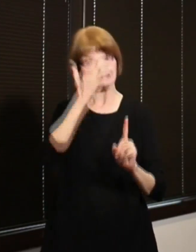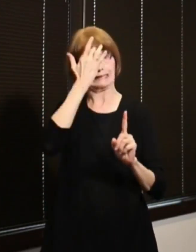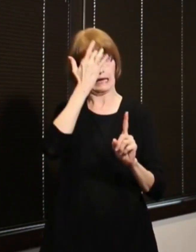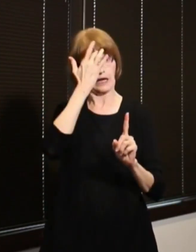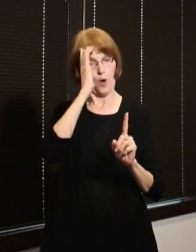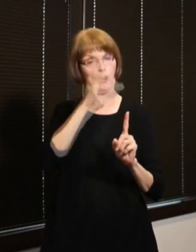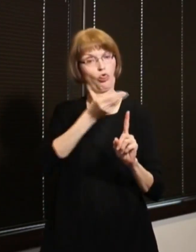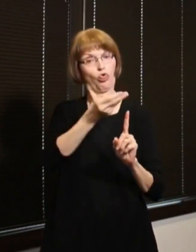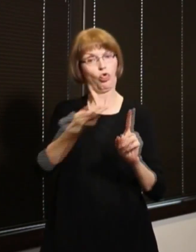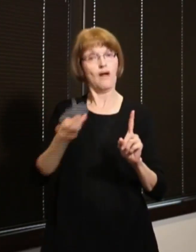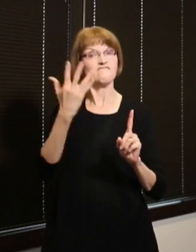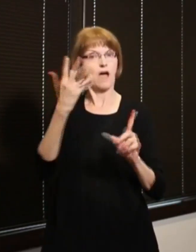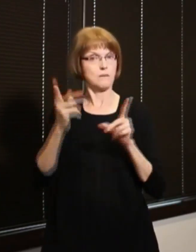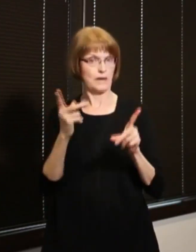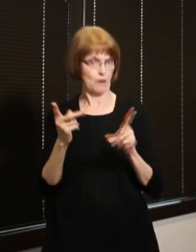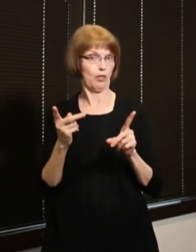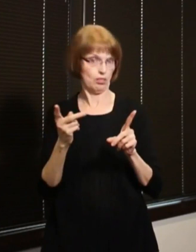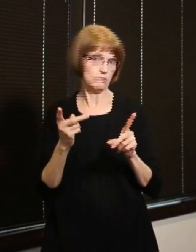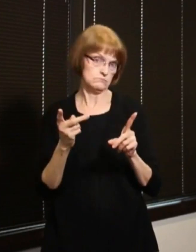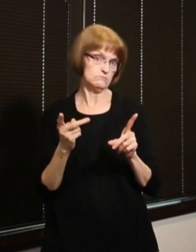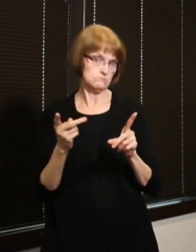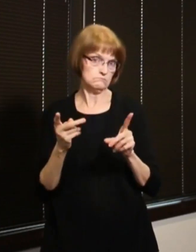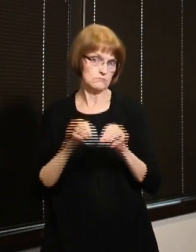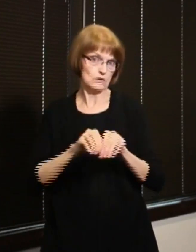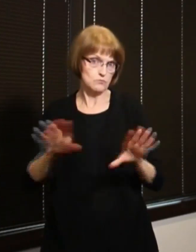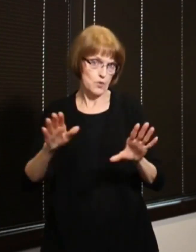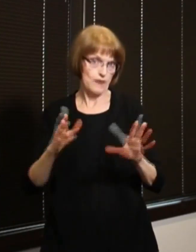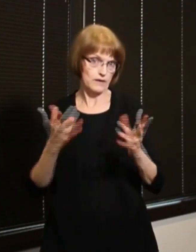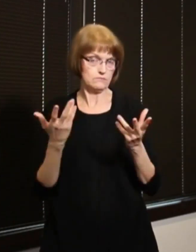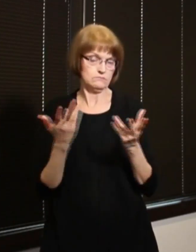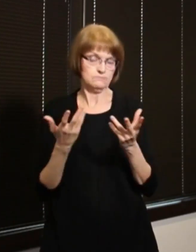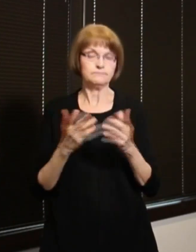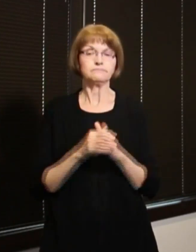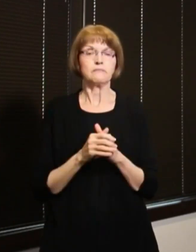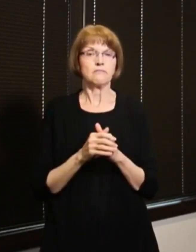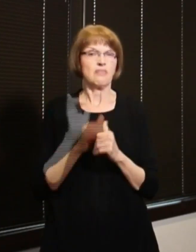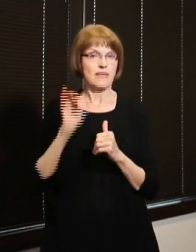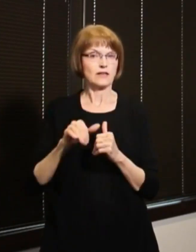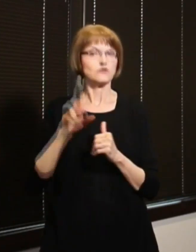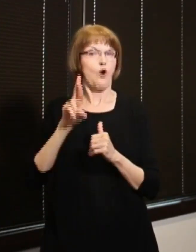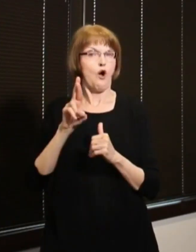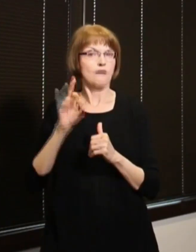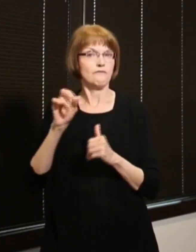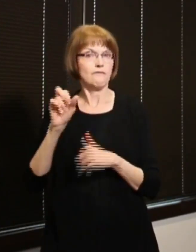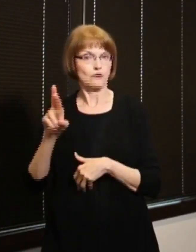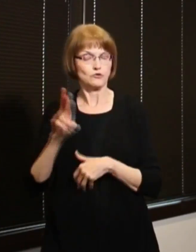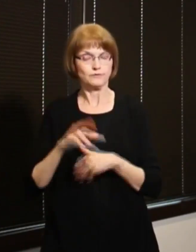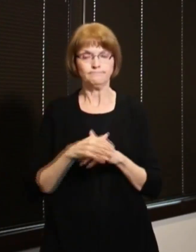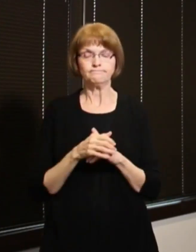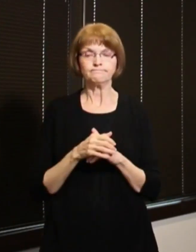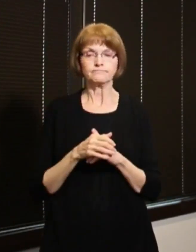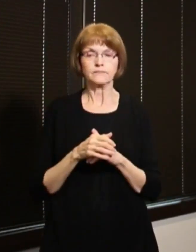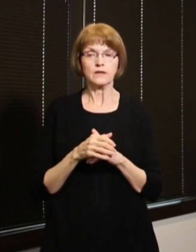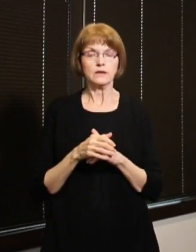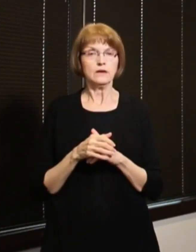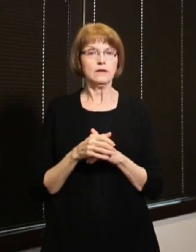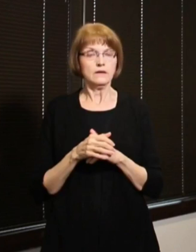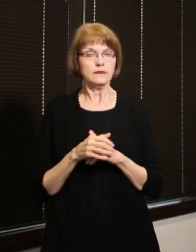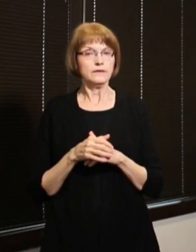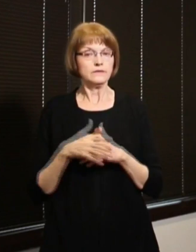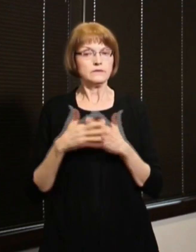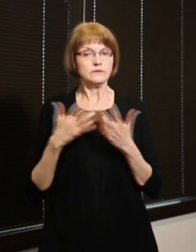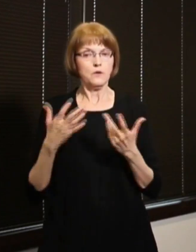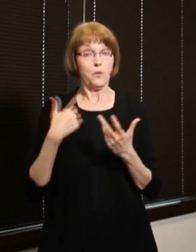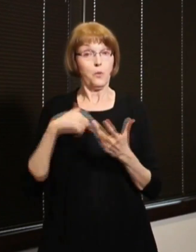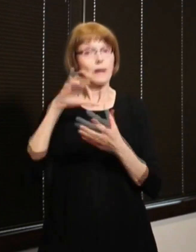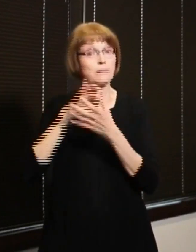means somebody that was infected could spread it to around five people. We believe that because of all of